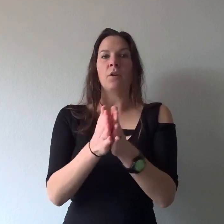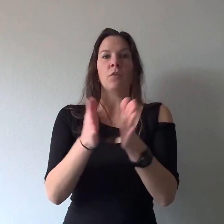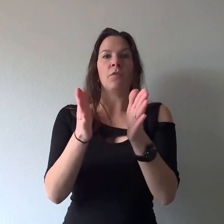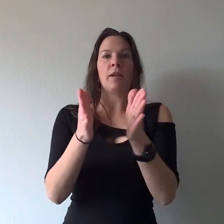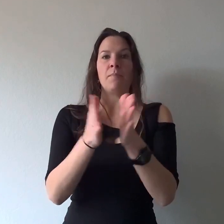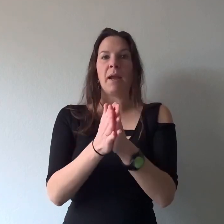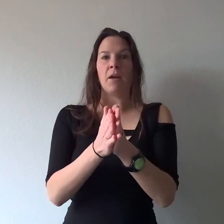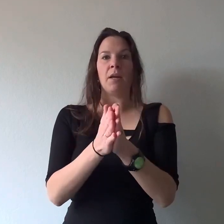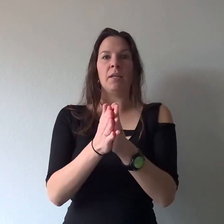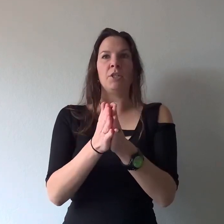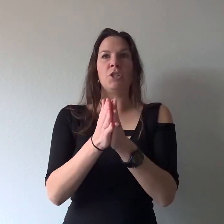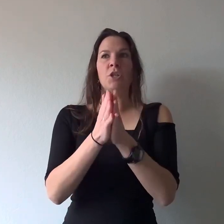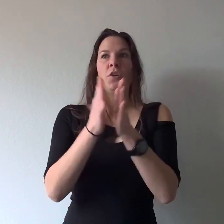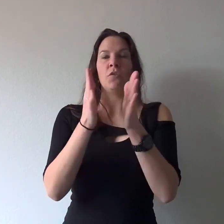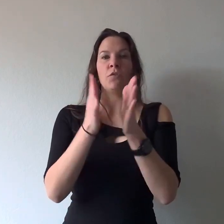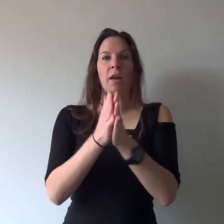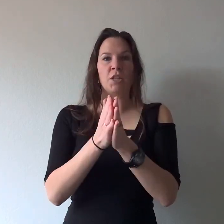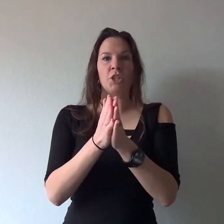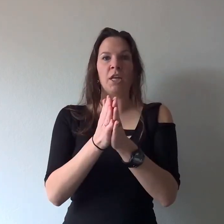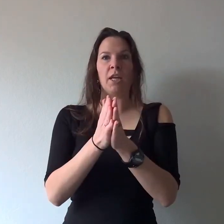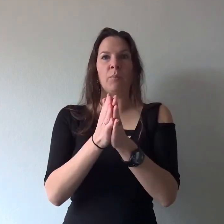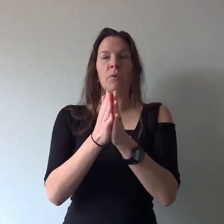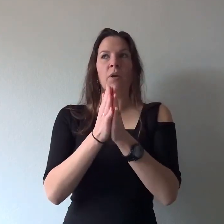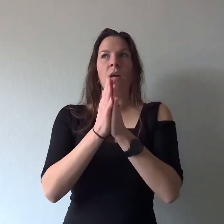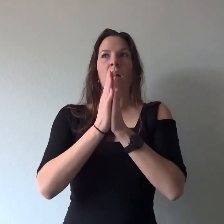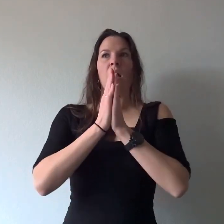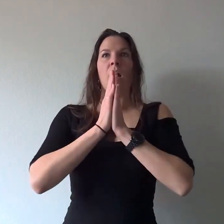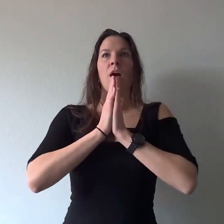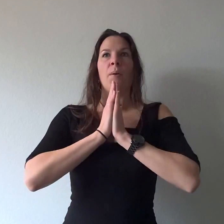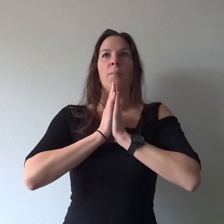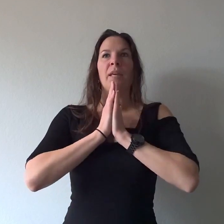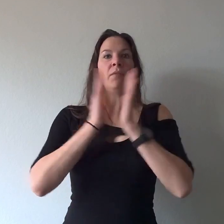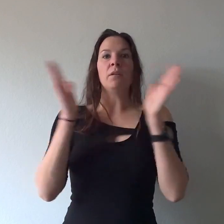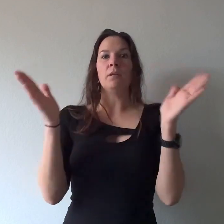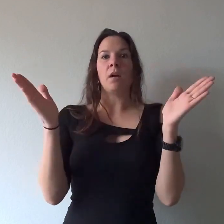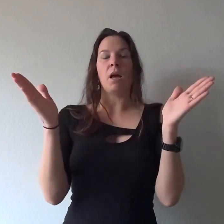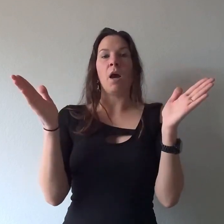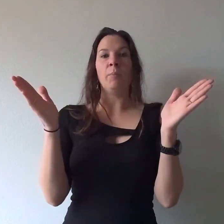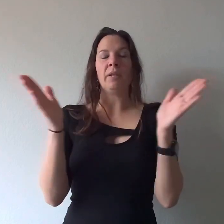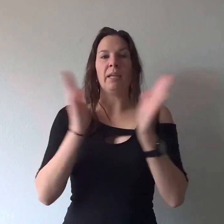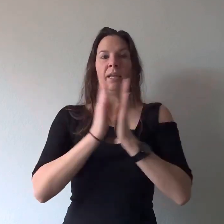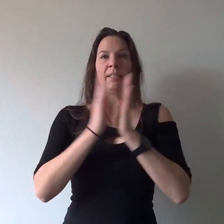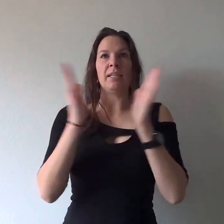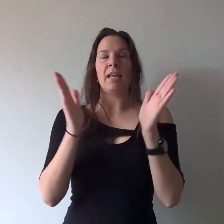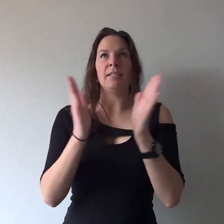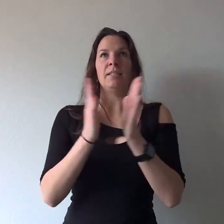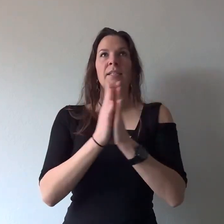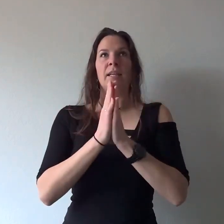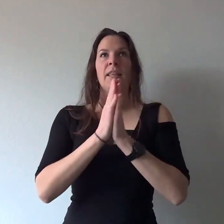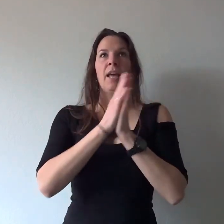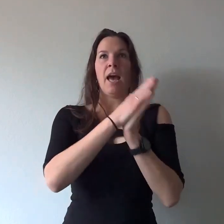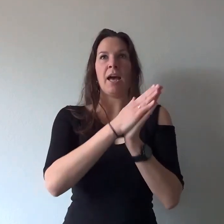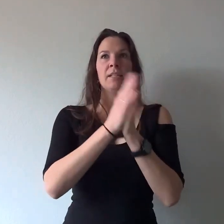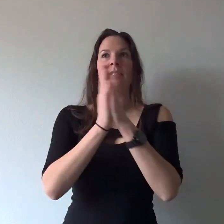girlfriend, marriage friendship even a company is an entity that has